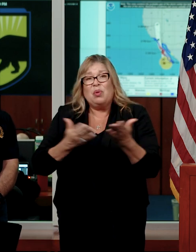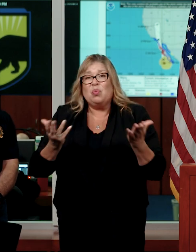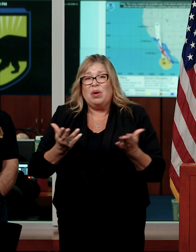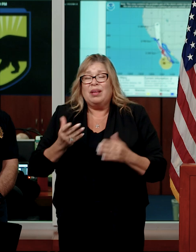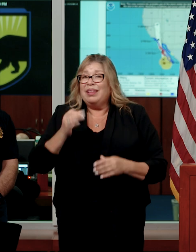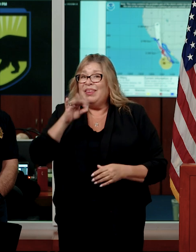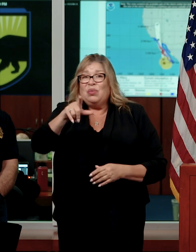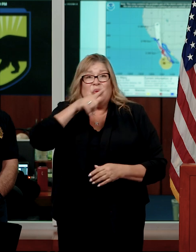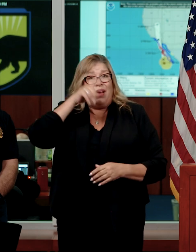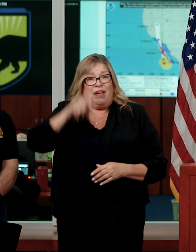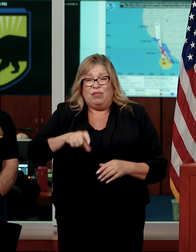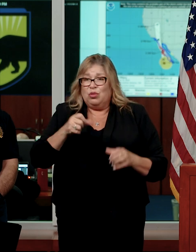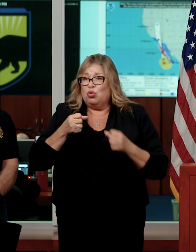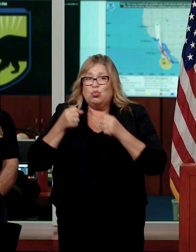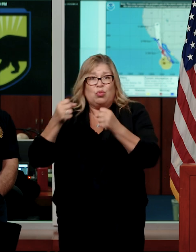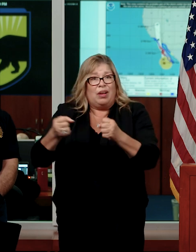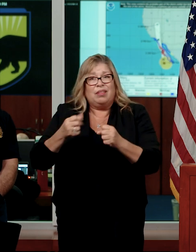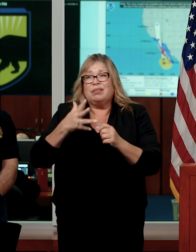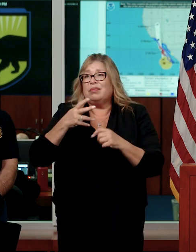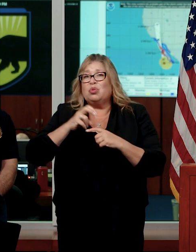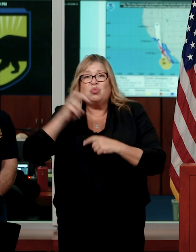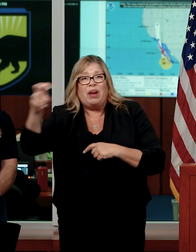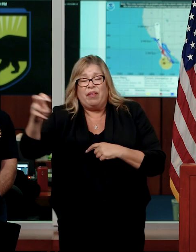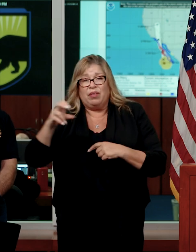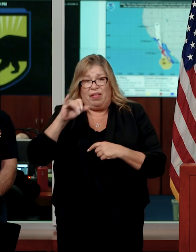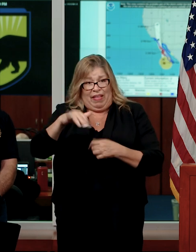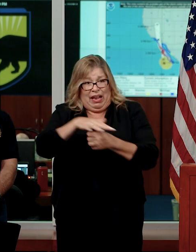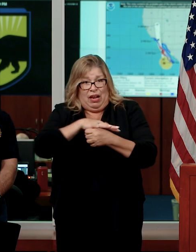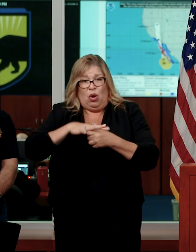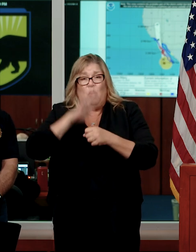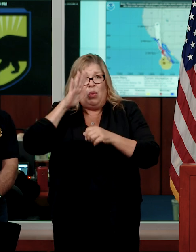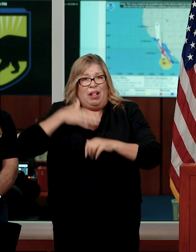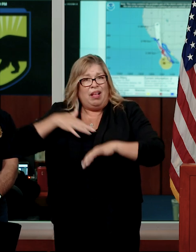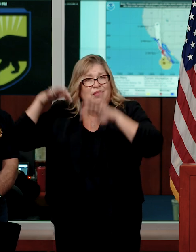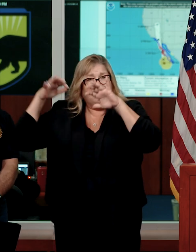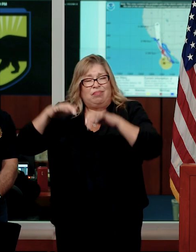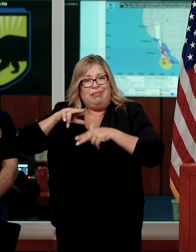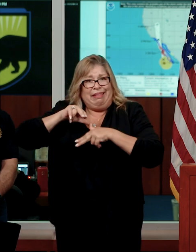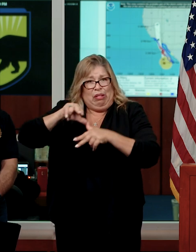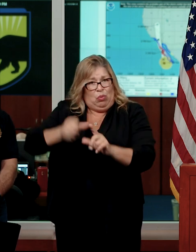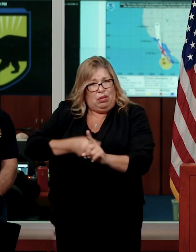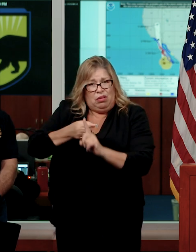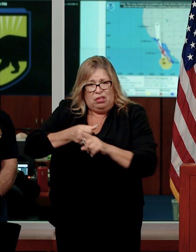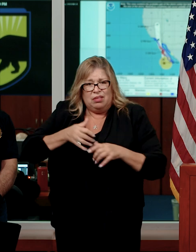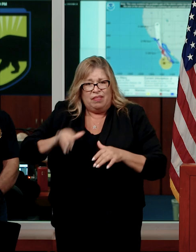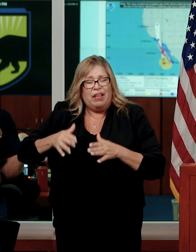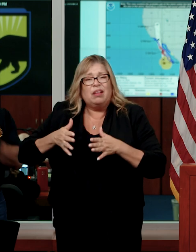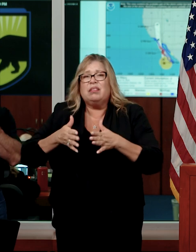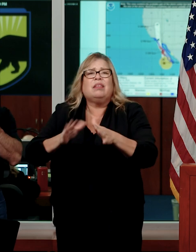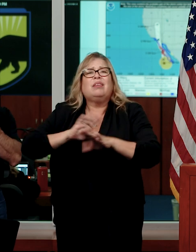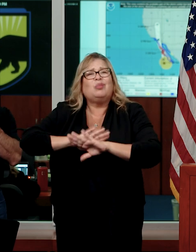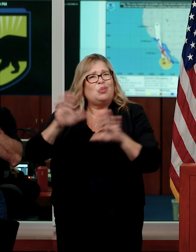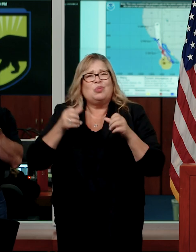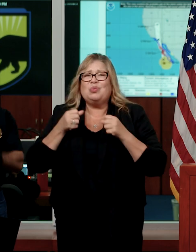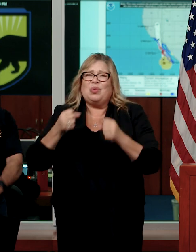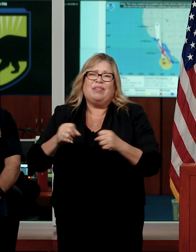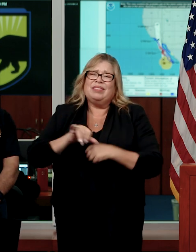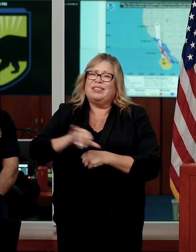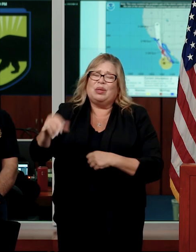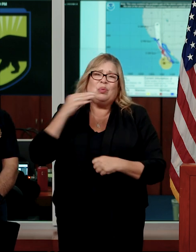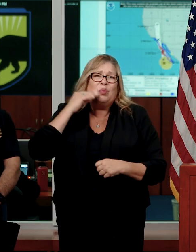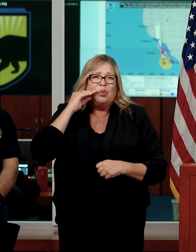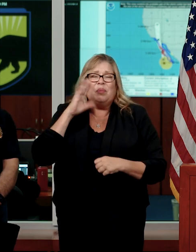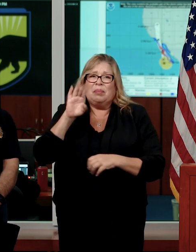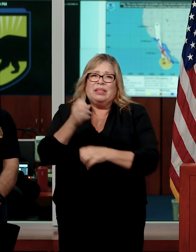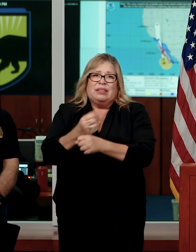If you don't need to travel and you're impacted, you're living in an area that's impacted by Hurricane Hillary, please stay off the road. Stay home and be